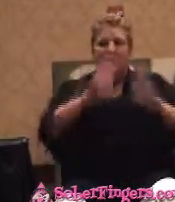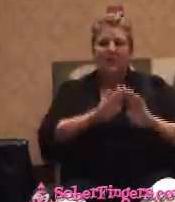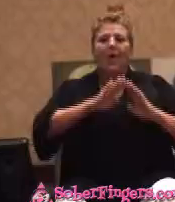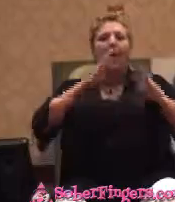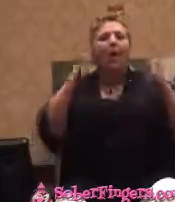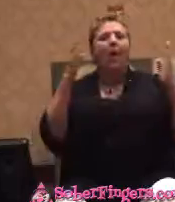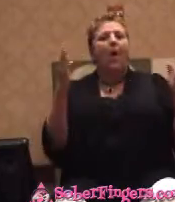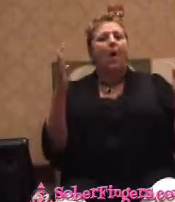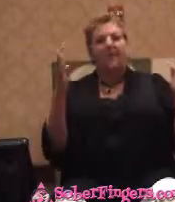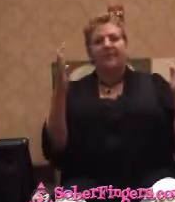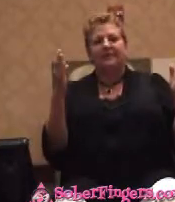not wish to receive.